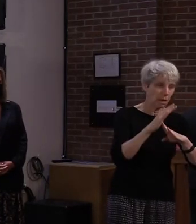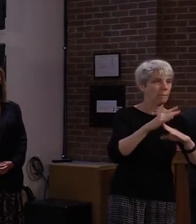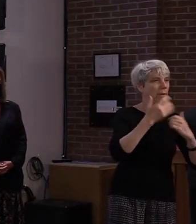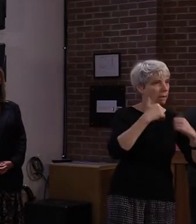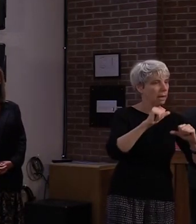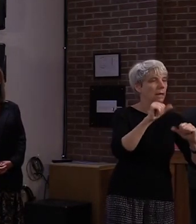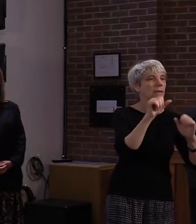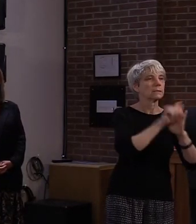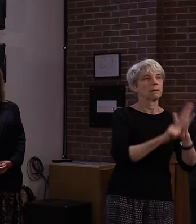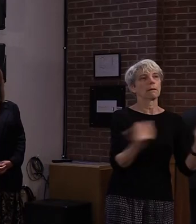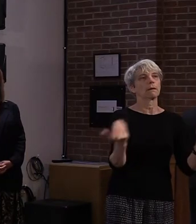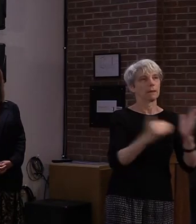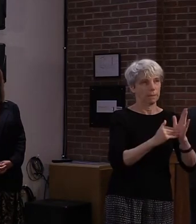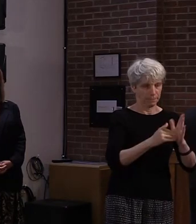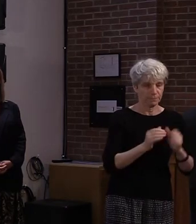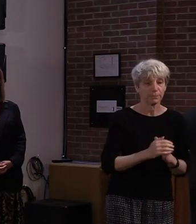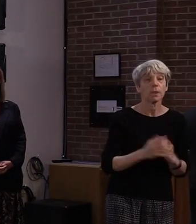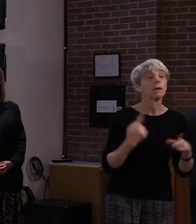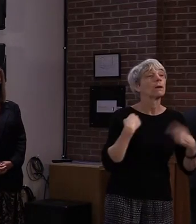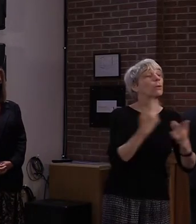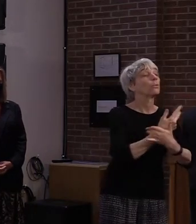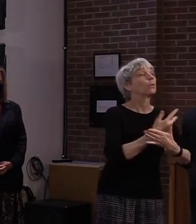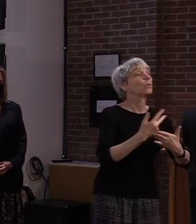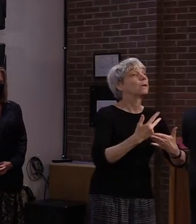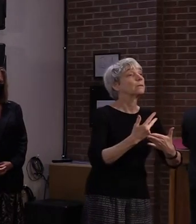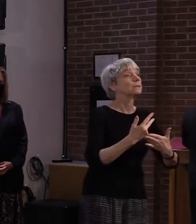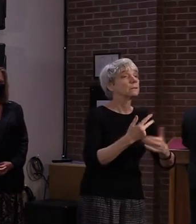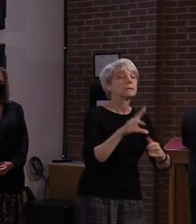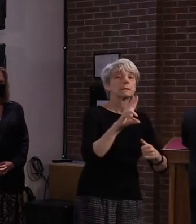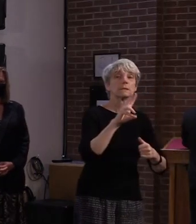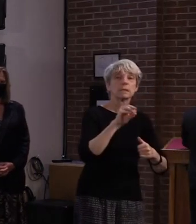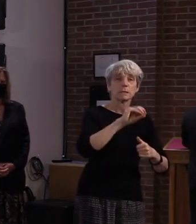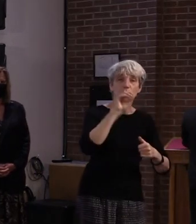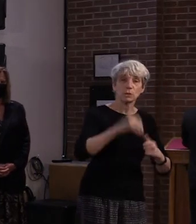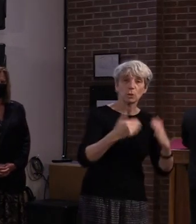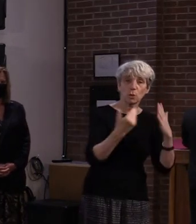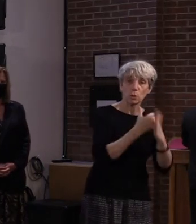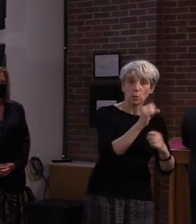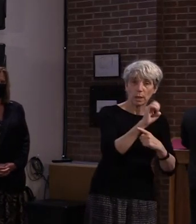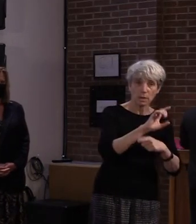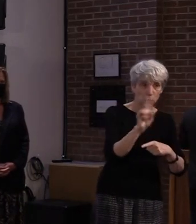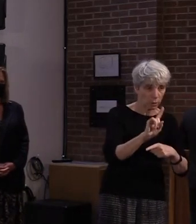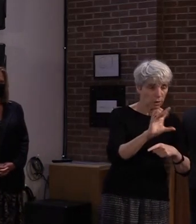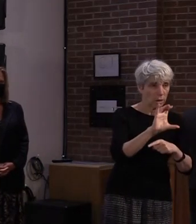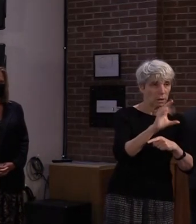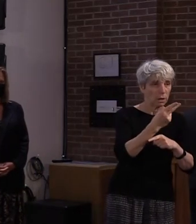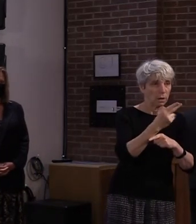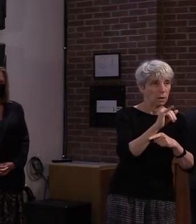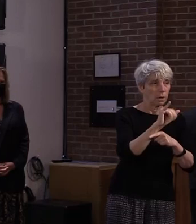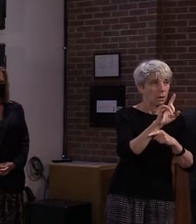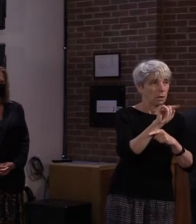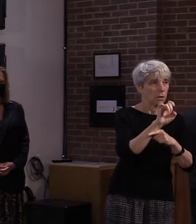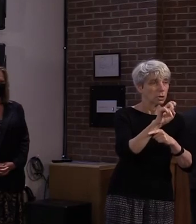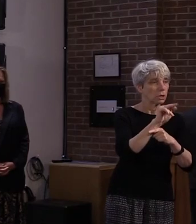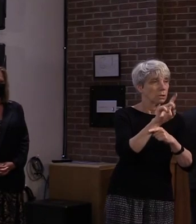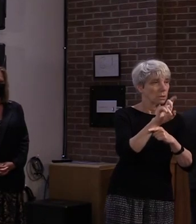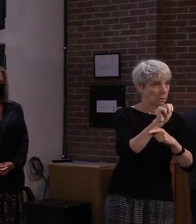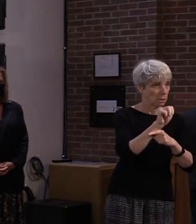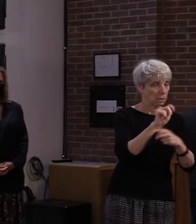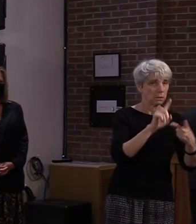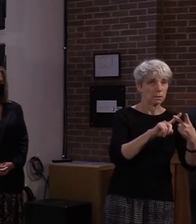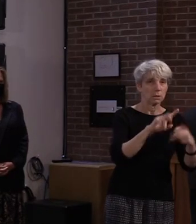And over the past three weeks, 60% of our new cases were in Chittenden, Rutland, and Washington counties.